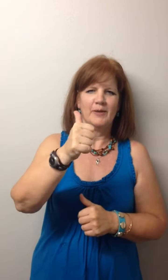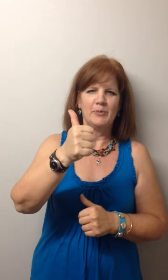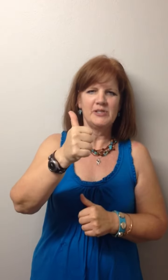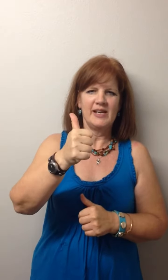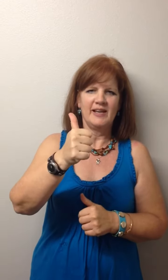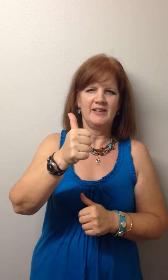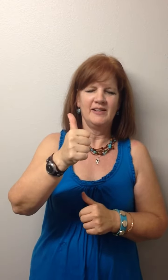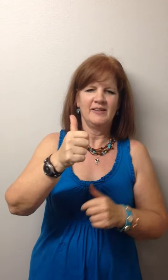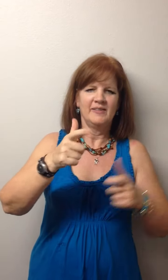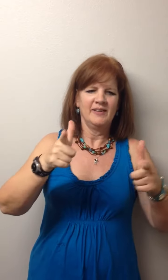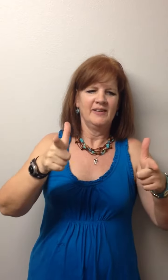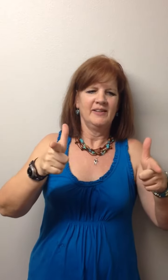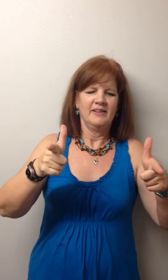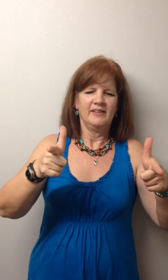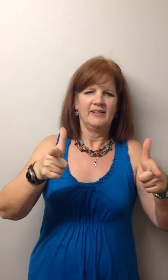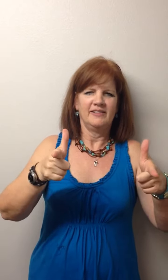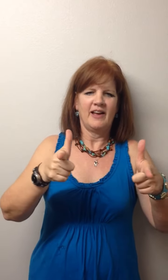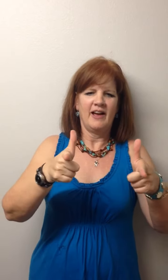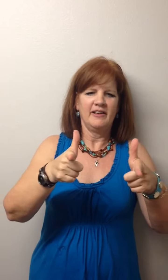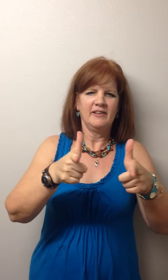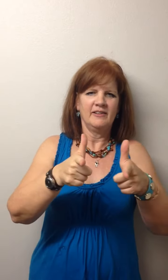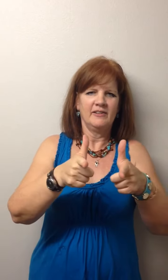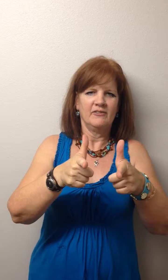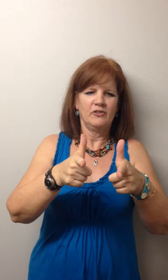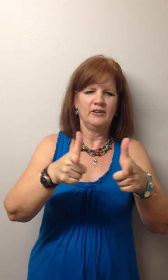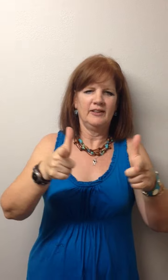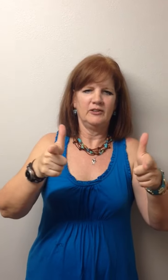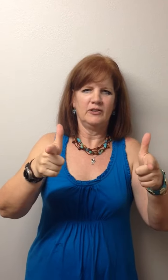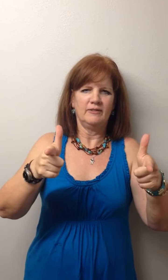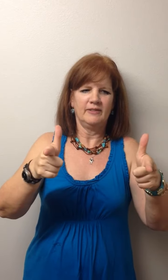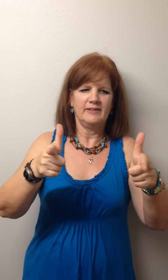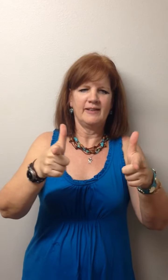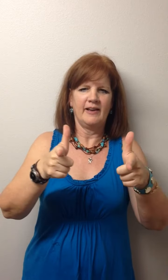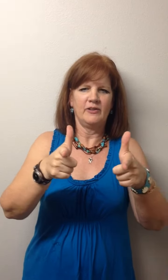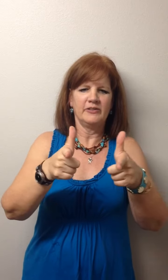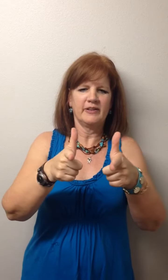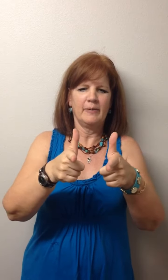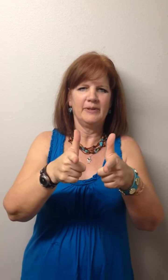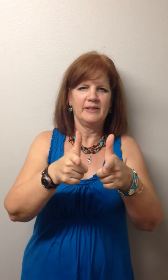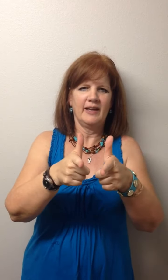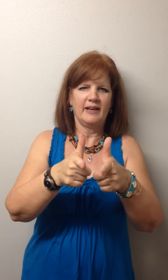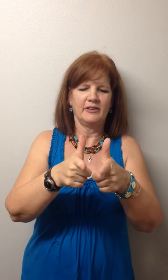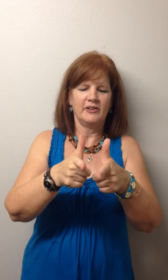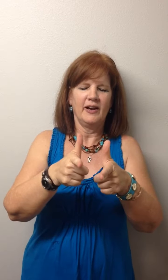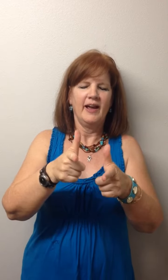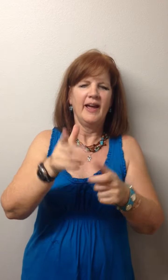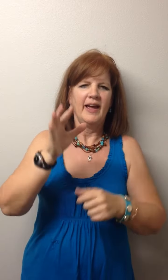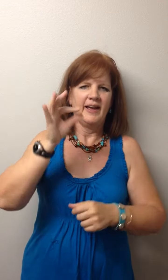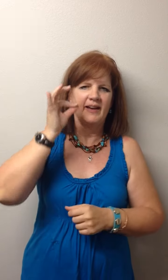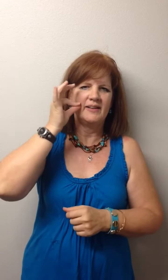number 10, the sign for little, it's L's coming together, and